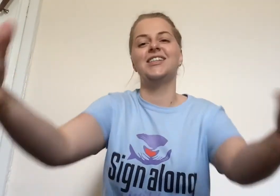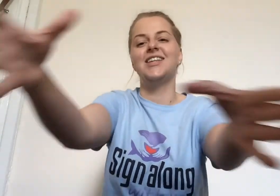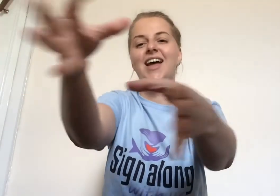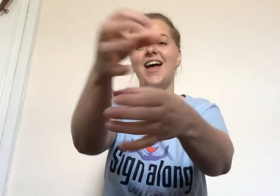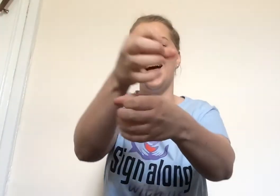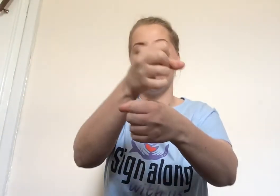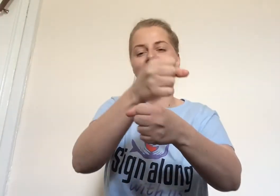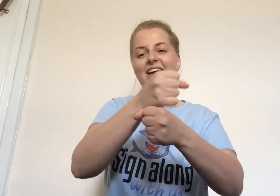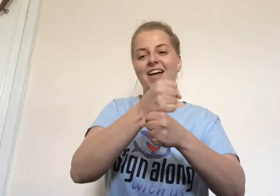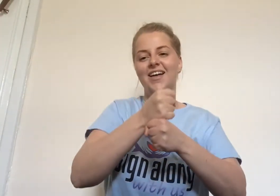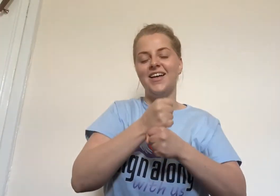take